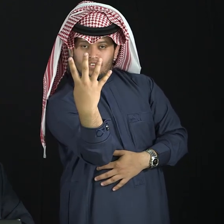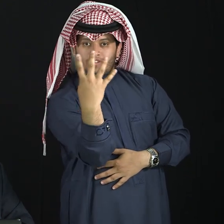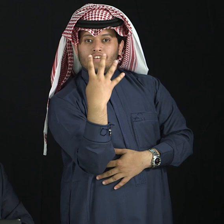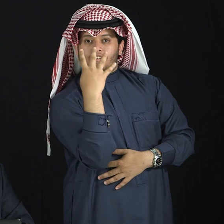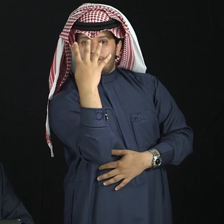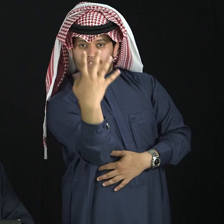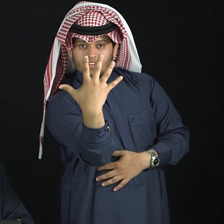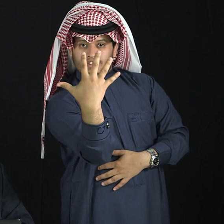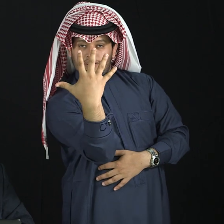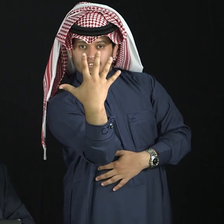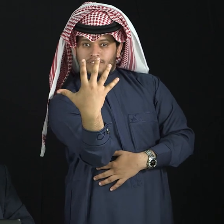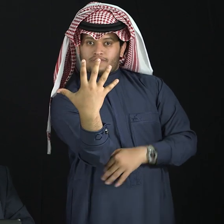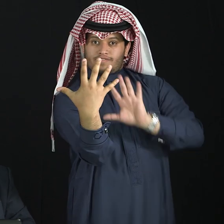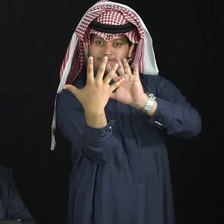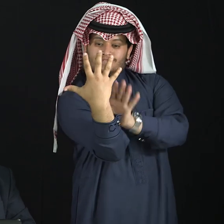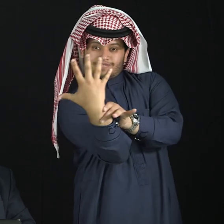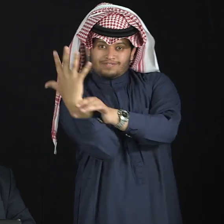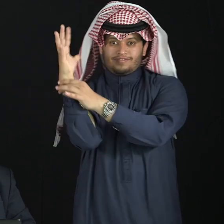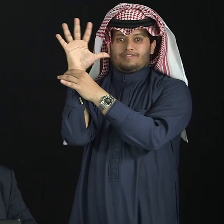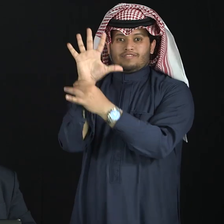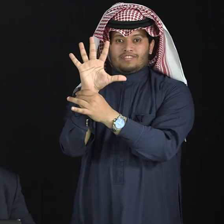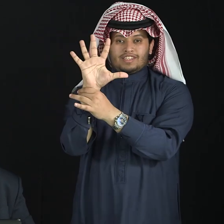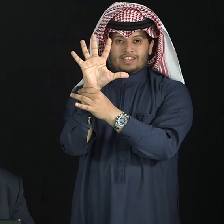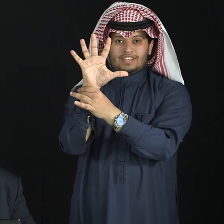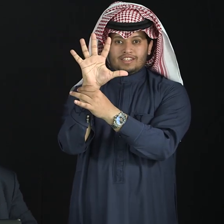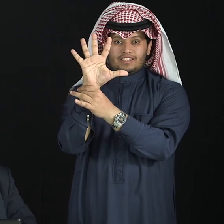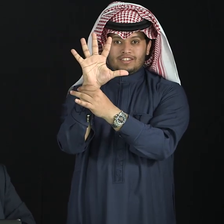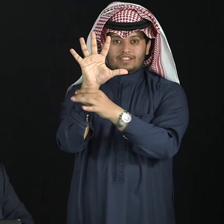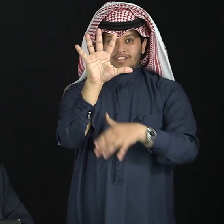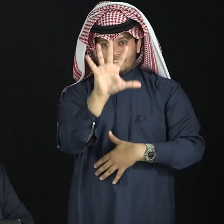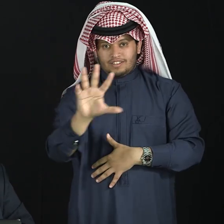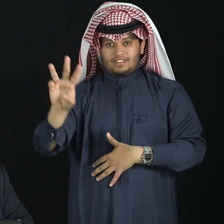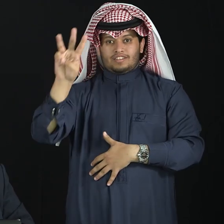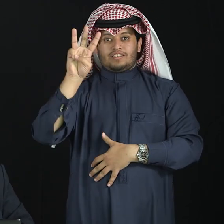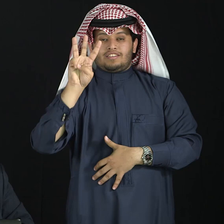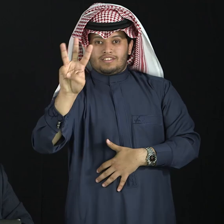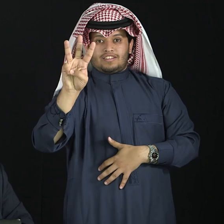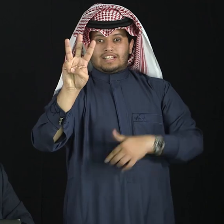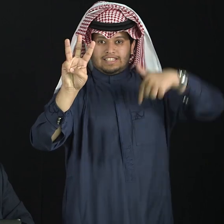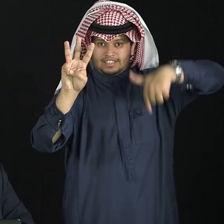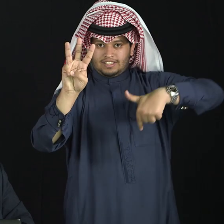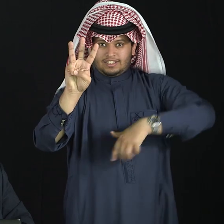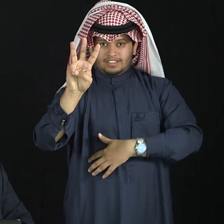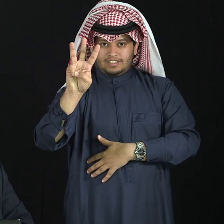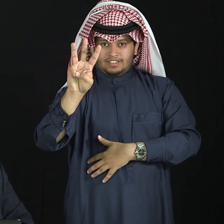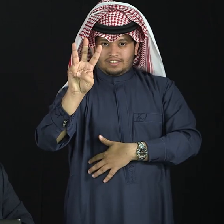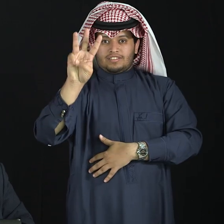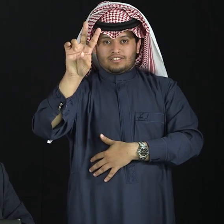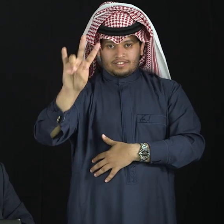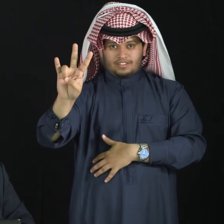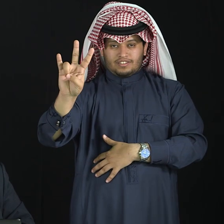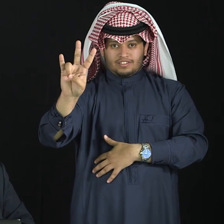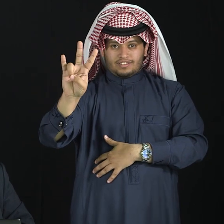four, five. Then, six, you turn your hand. You sit towards the spear. Six,